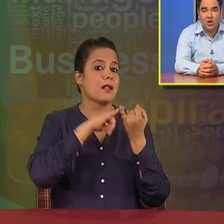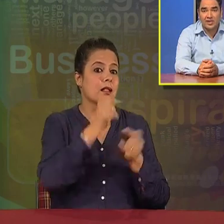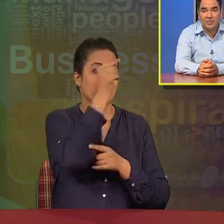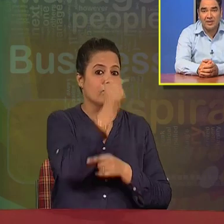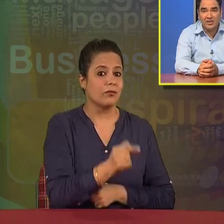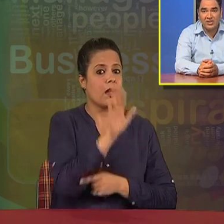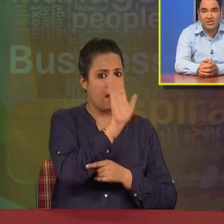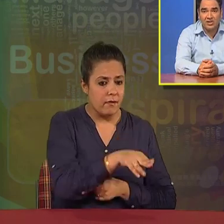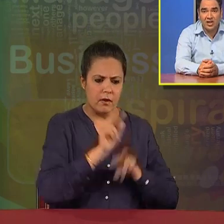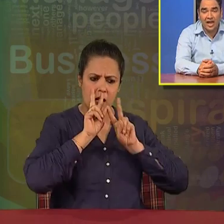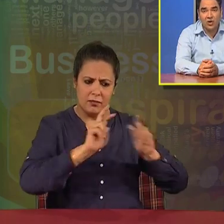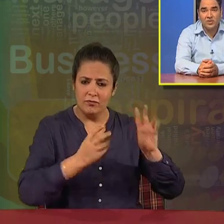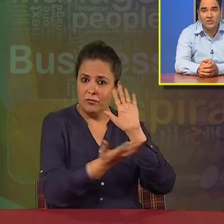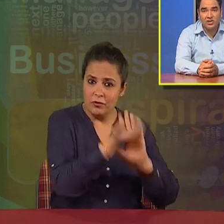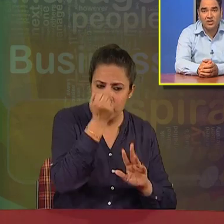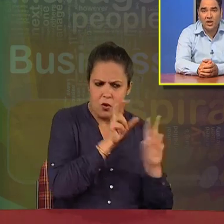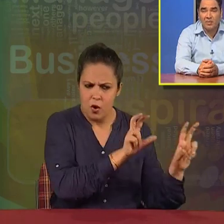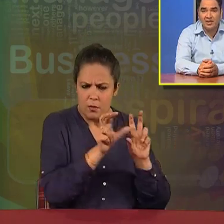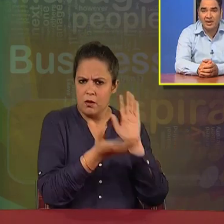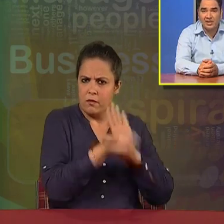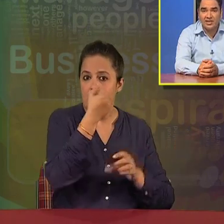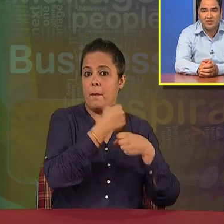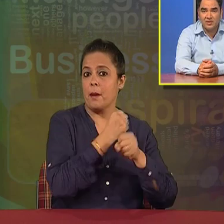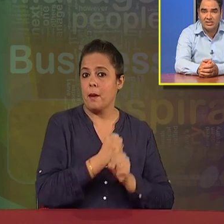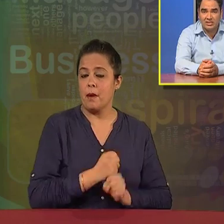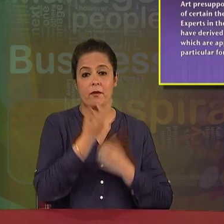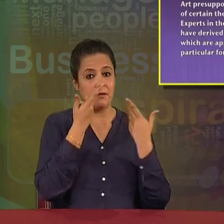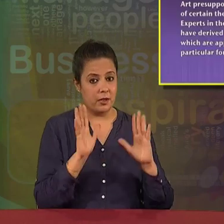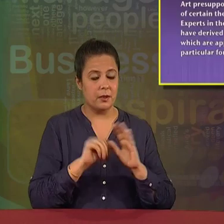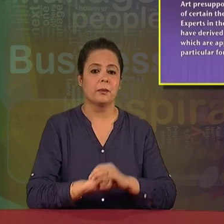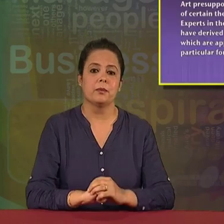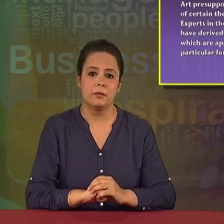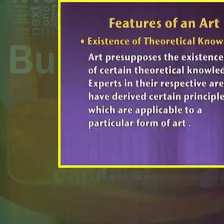on experimentation and observation by the management experts.